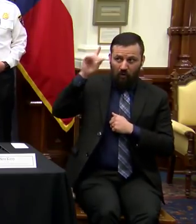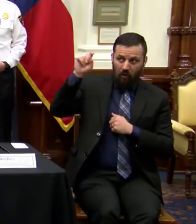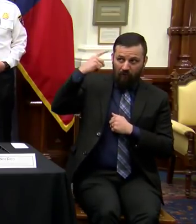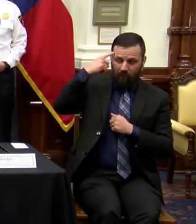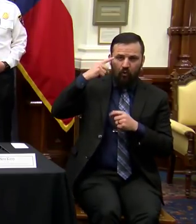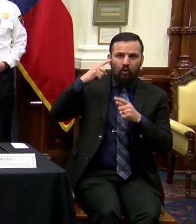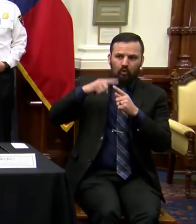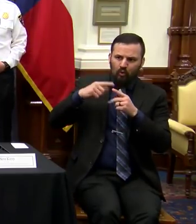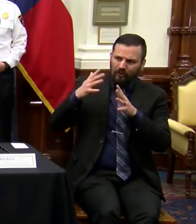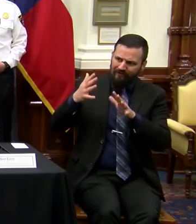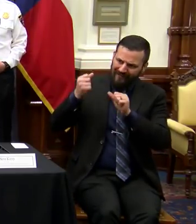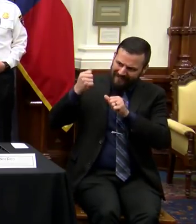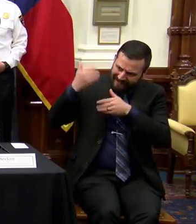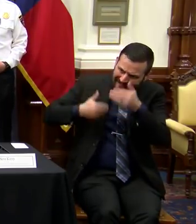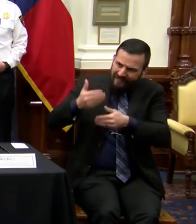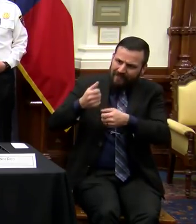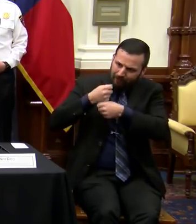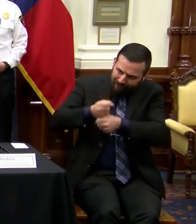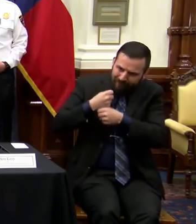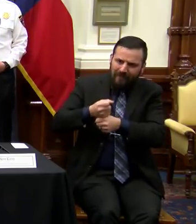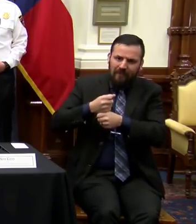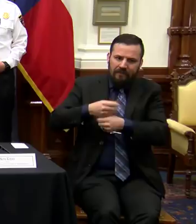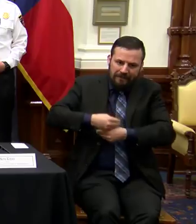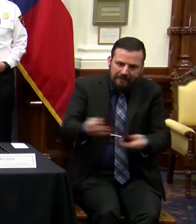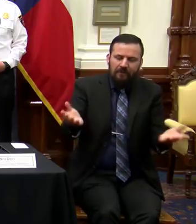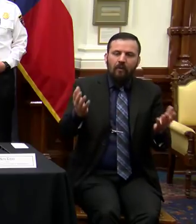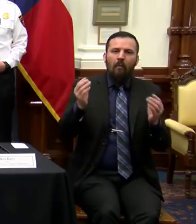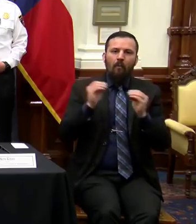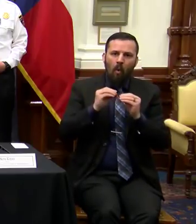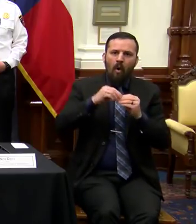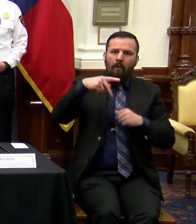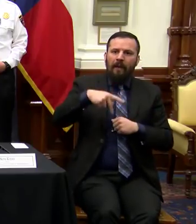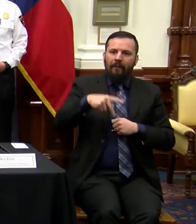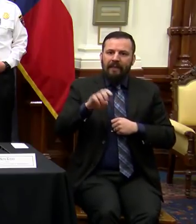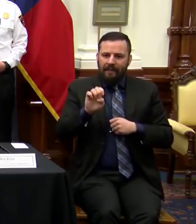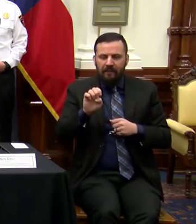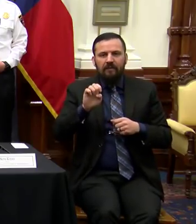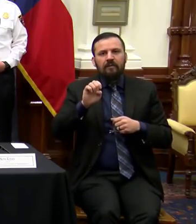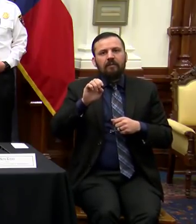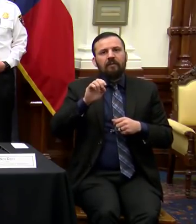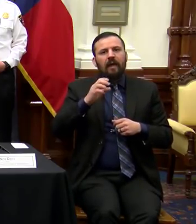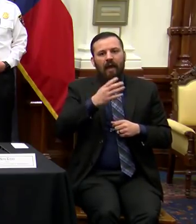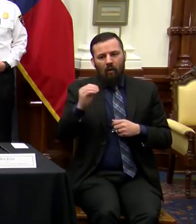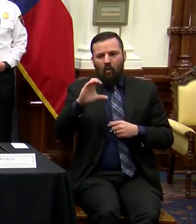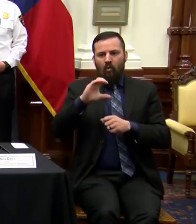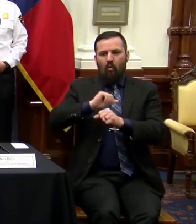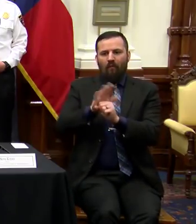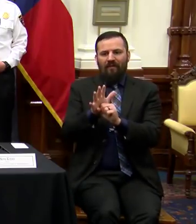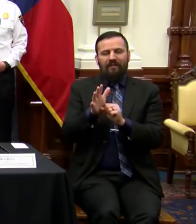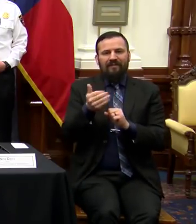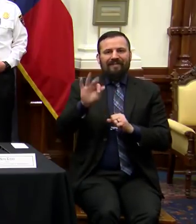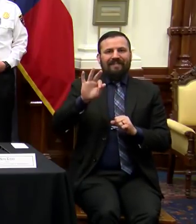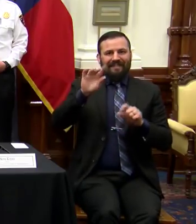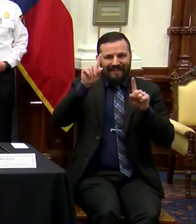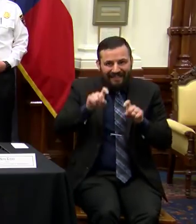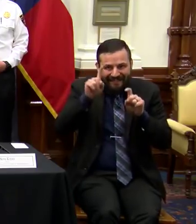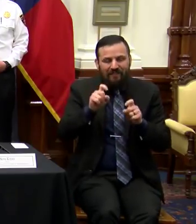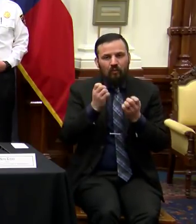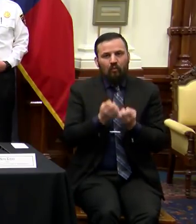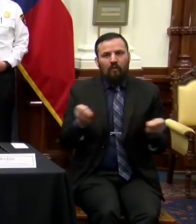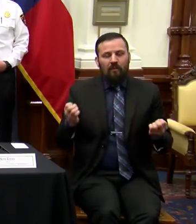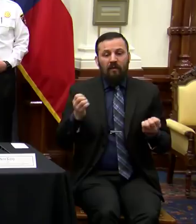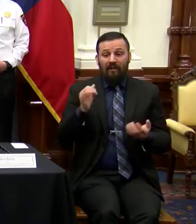production and supply of personal protection equipment and COVID testing equipment. The financial